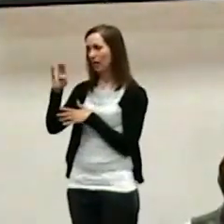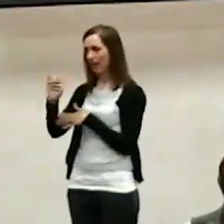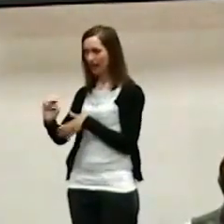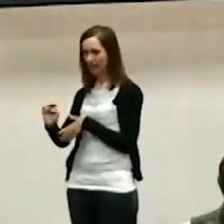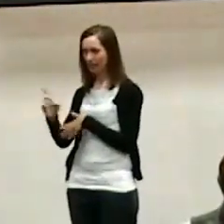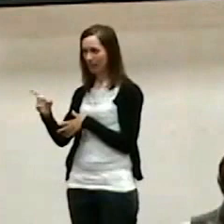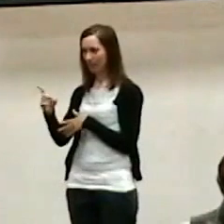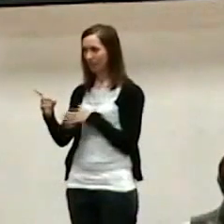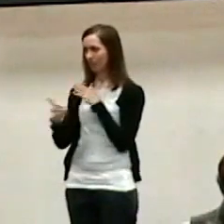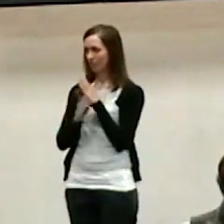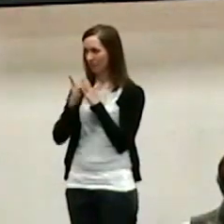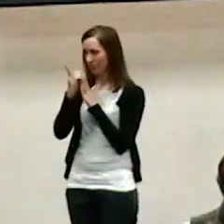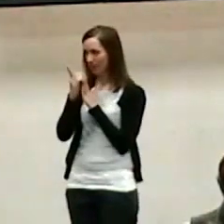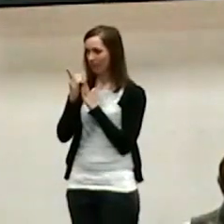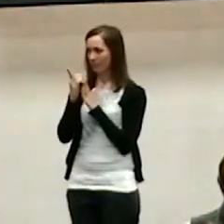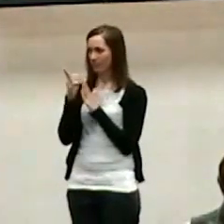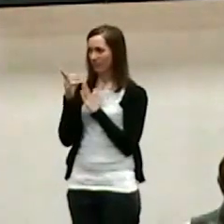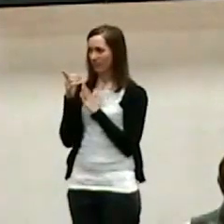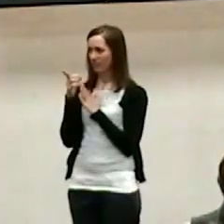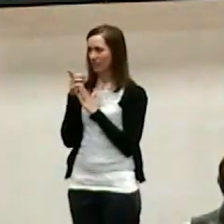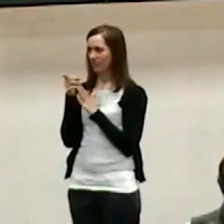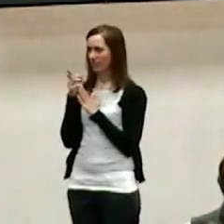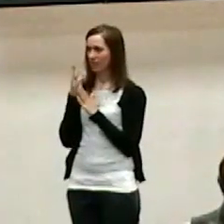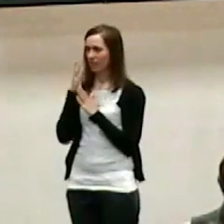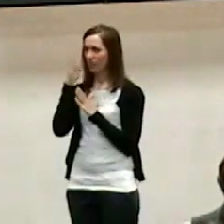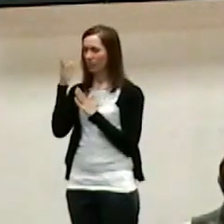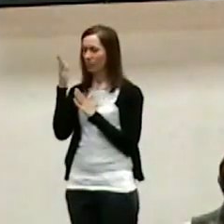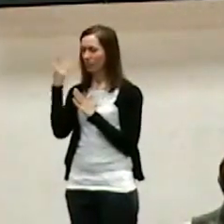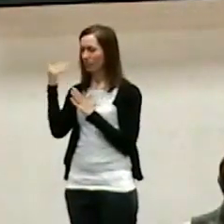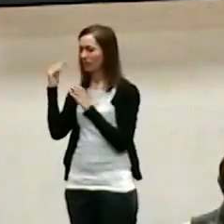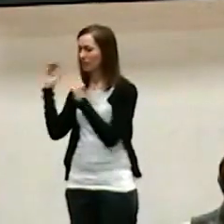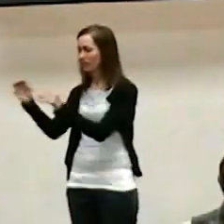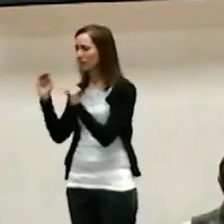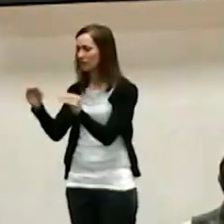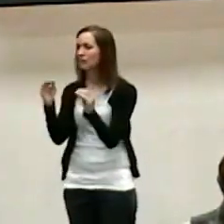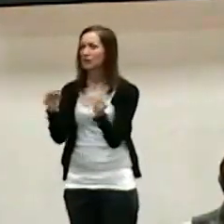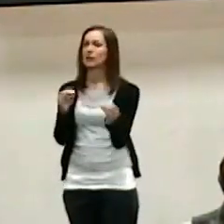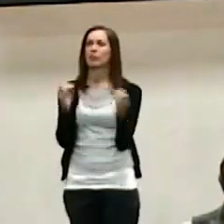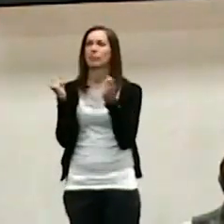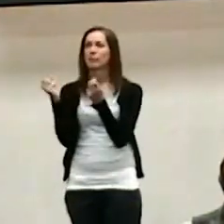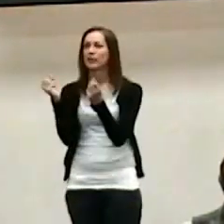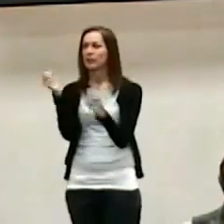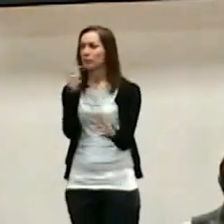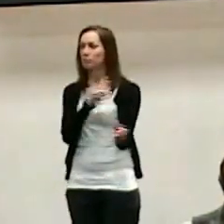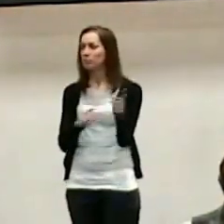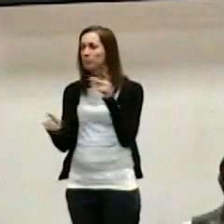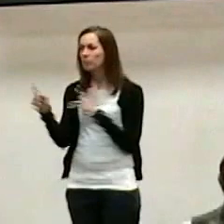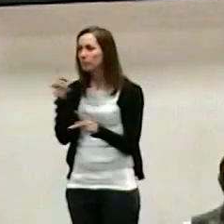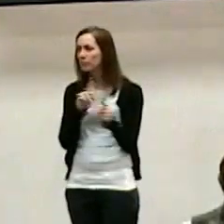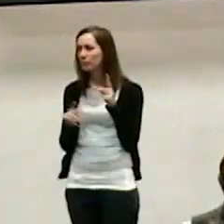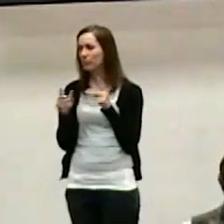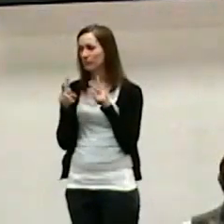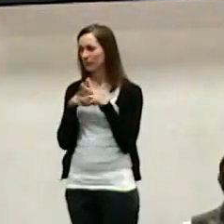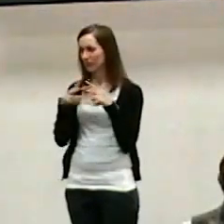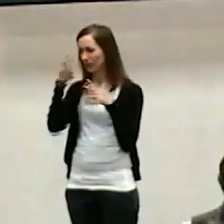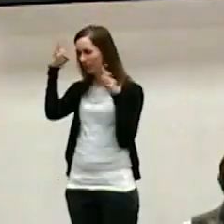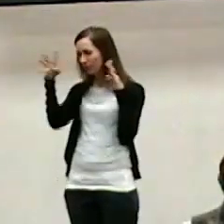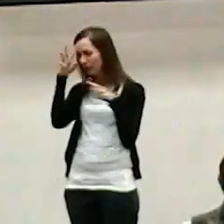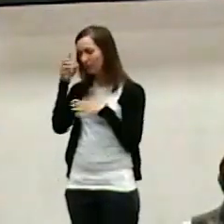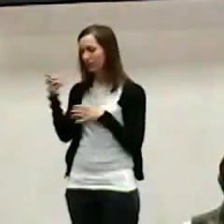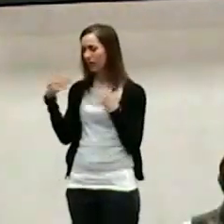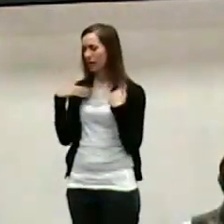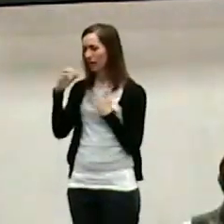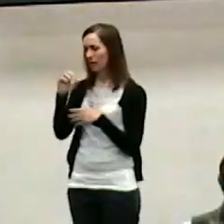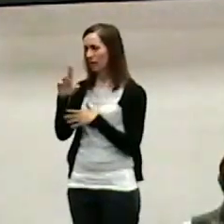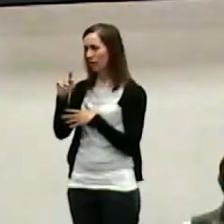that time. And he was blessing folks and sharing folks and teaching in all kinds of ways, in all kinds of creative ways. But he had an outline, and it was